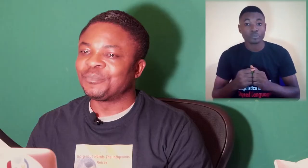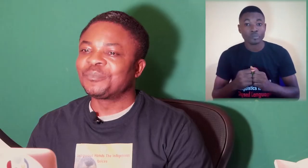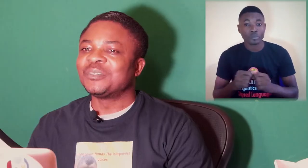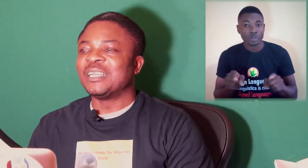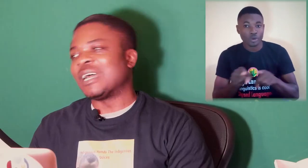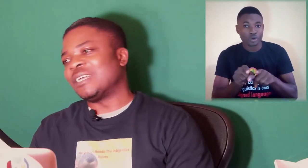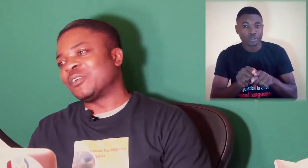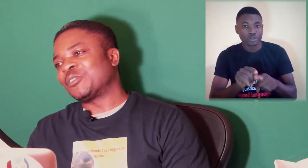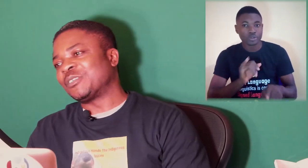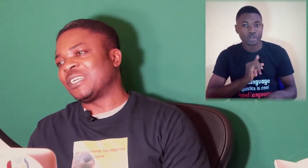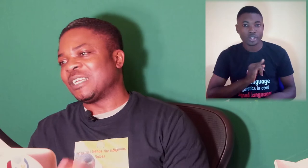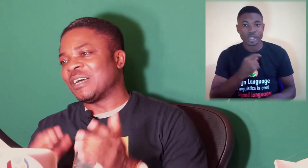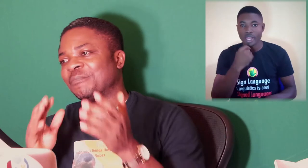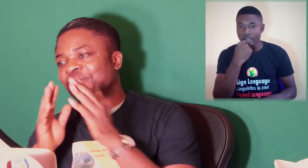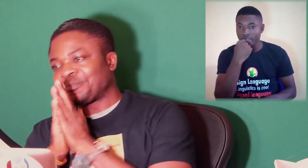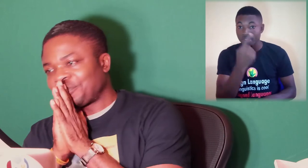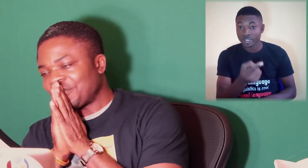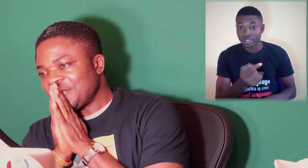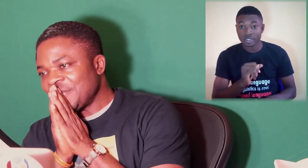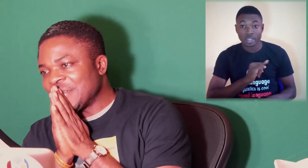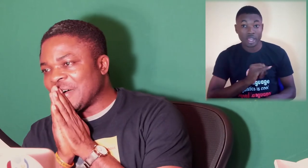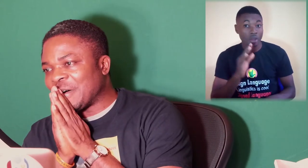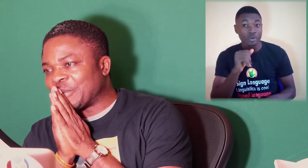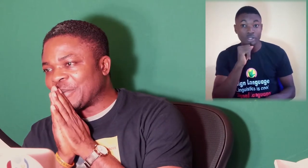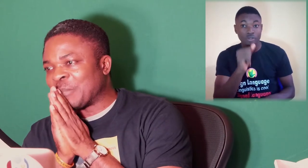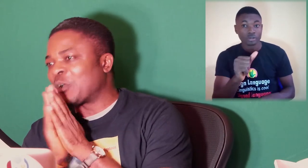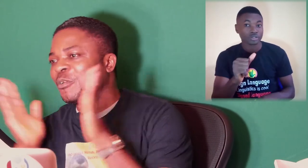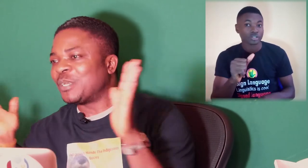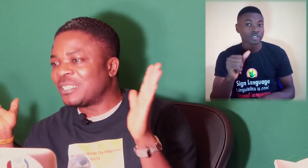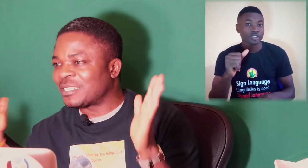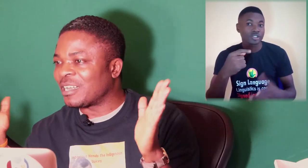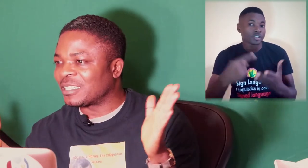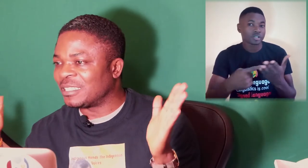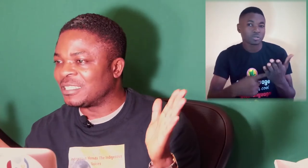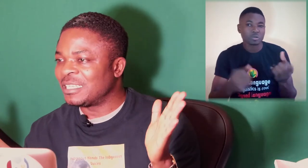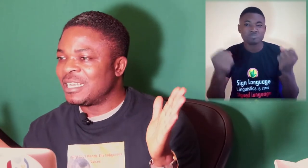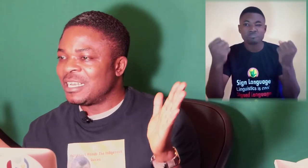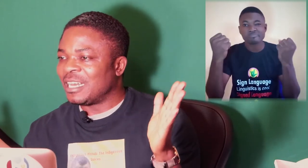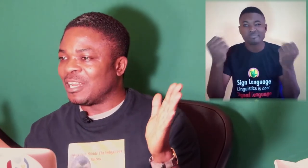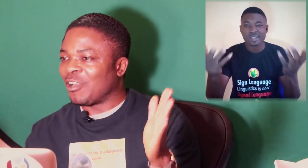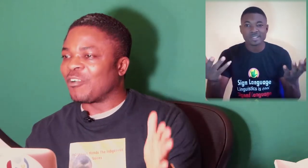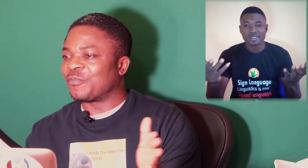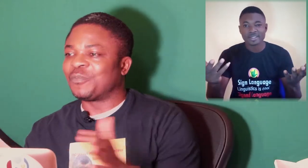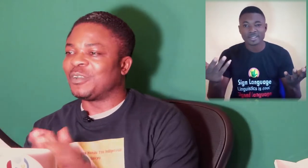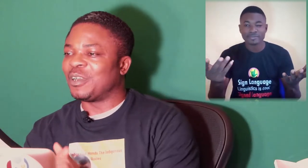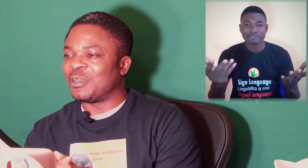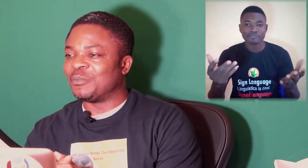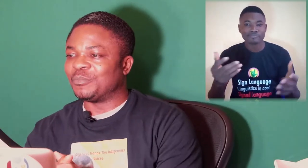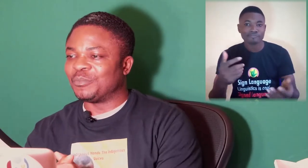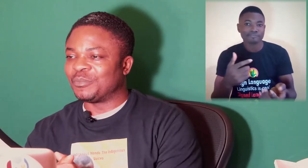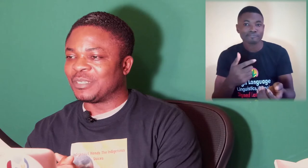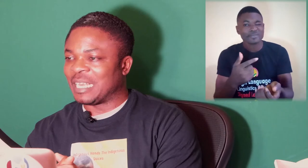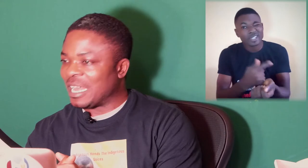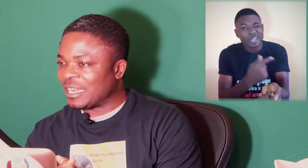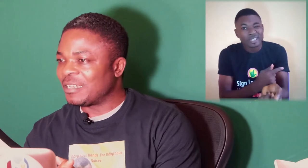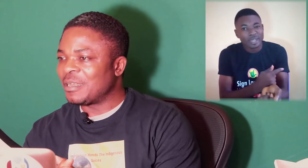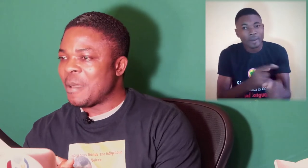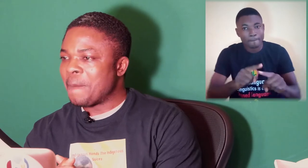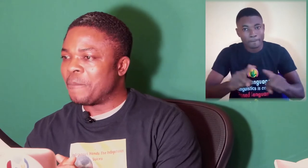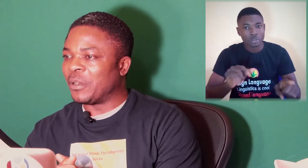And I also said I'm not going to be discussing a lot of Ghana, but